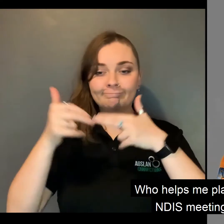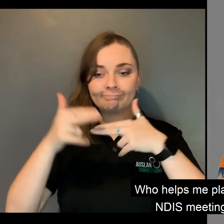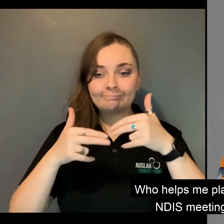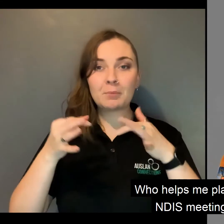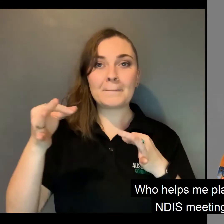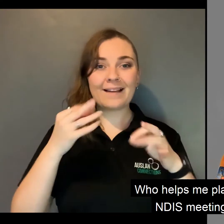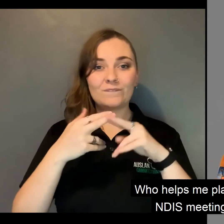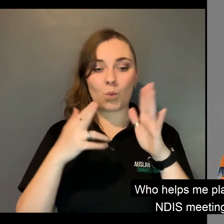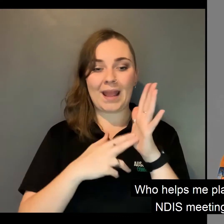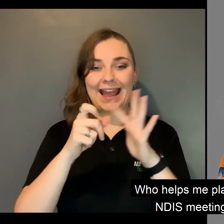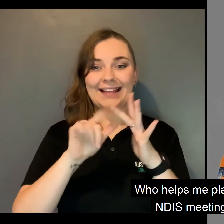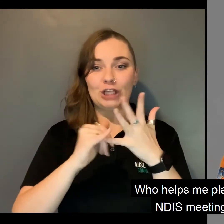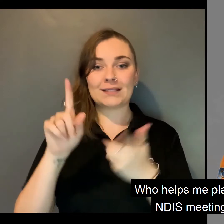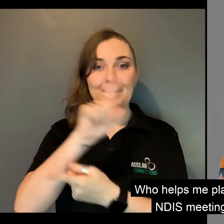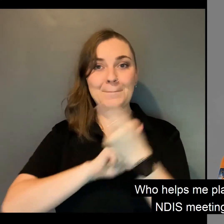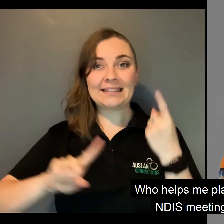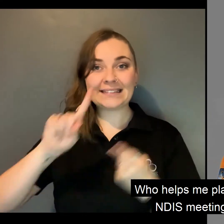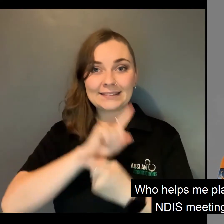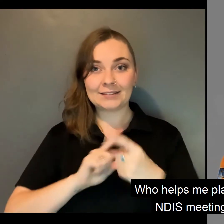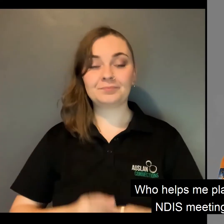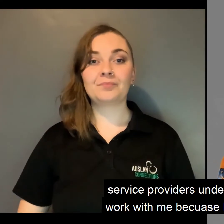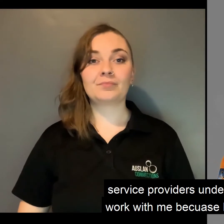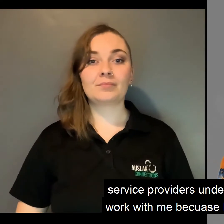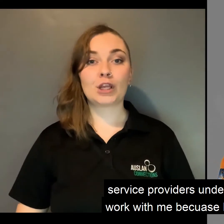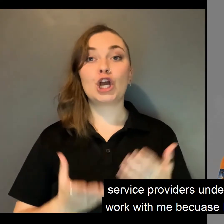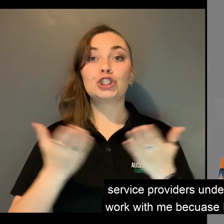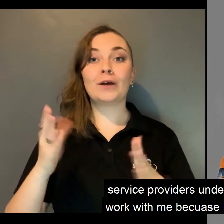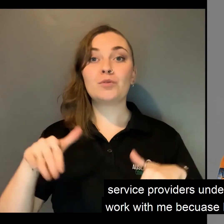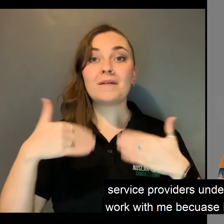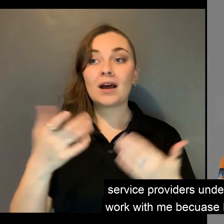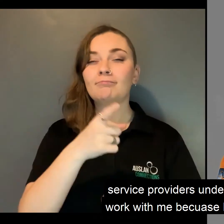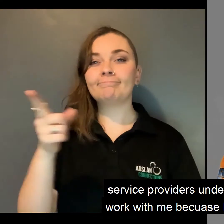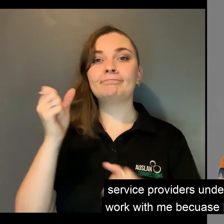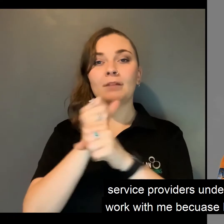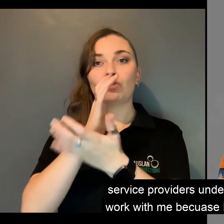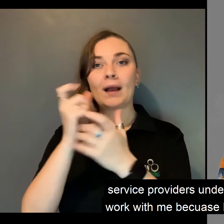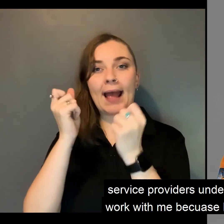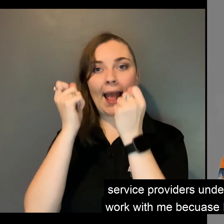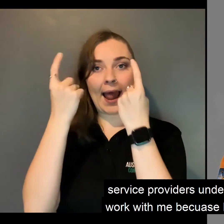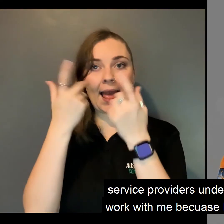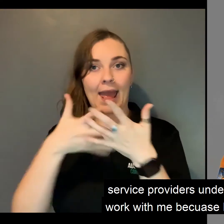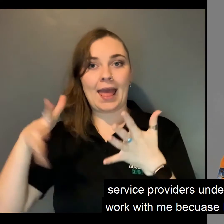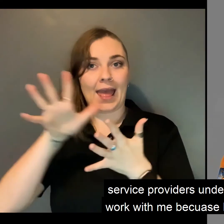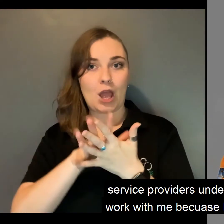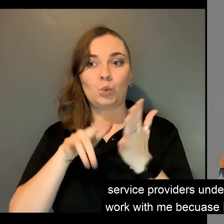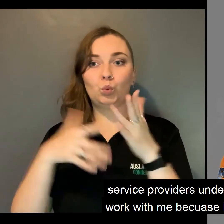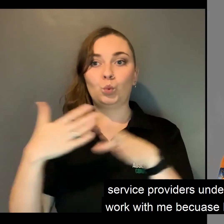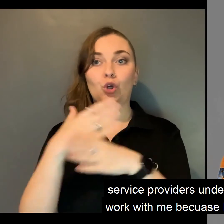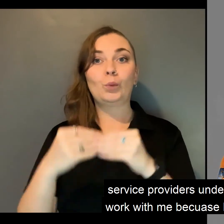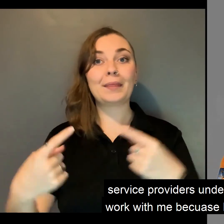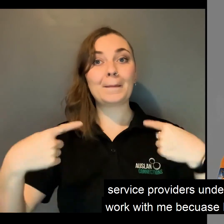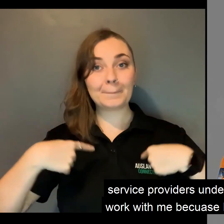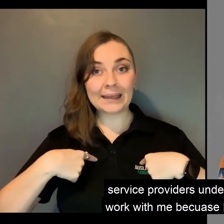me to plan for my NDIS meeting, so service providers understand how